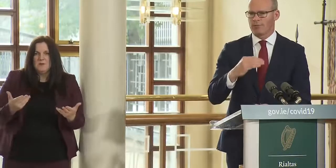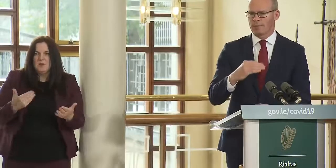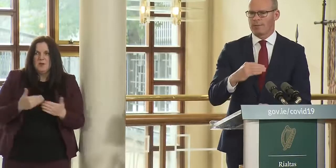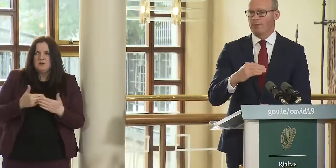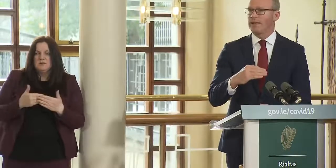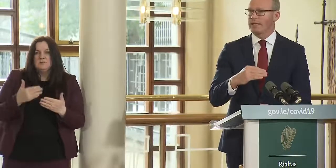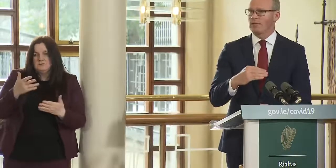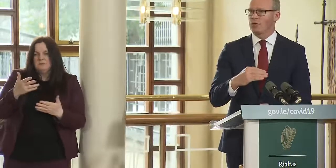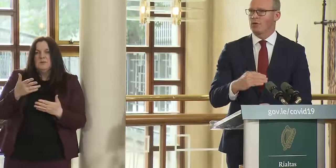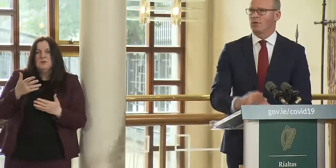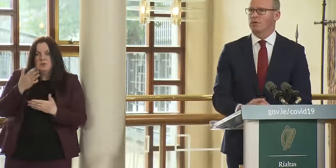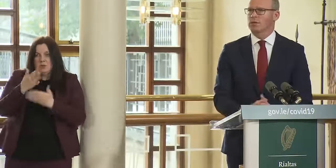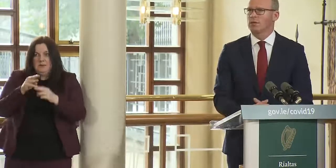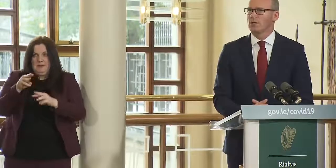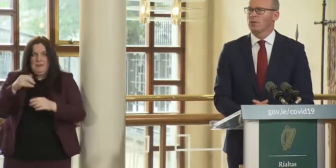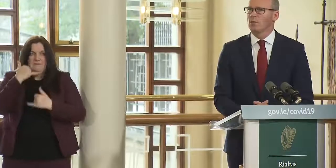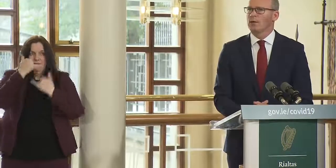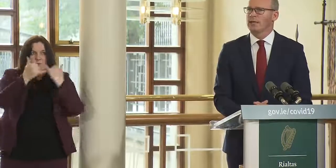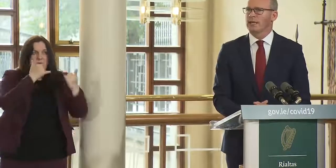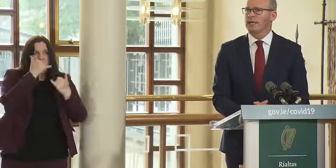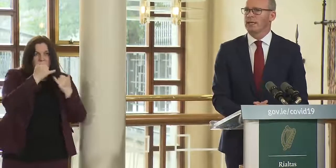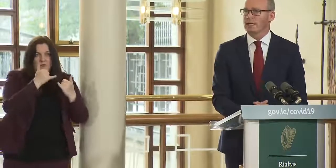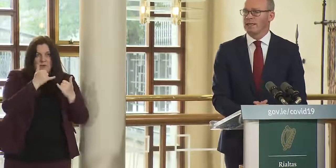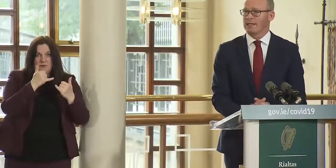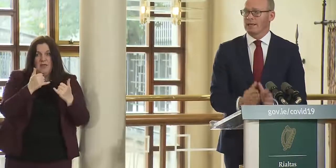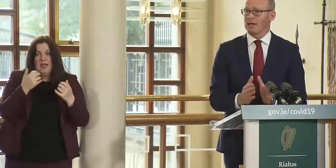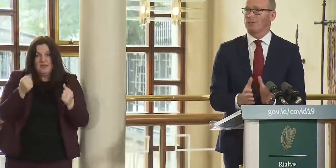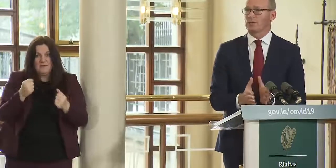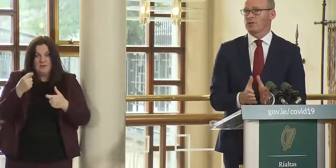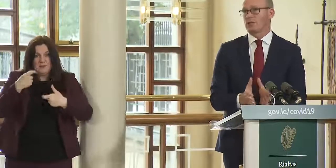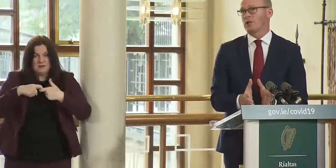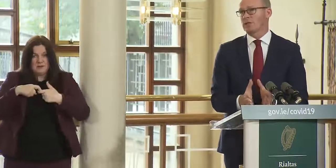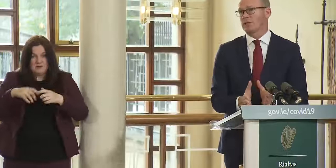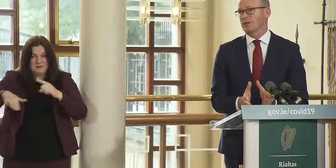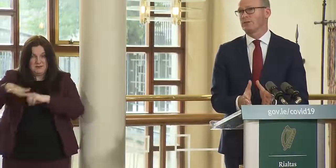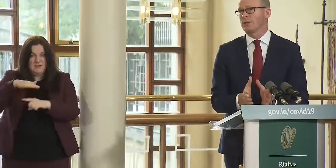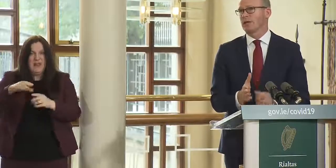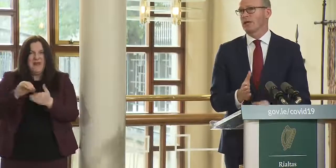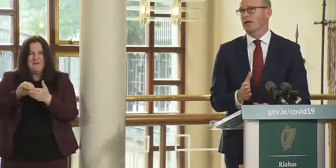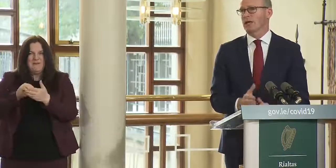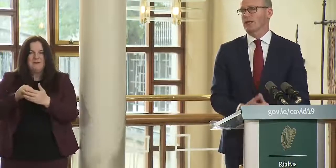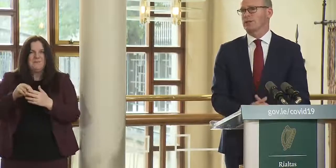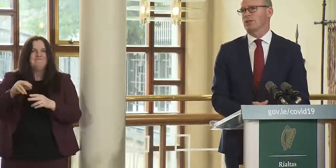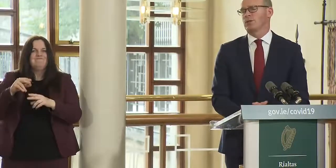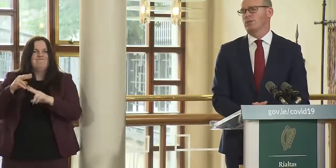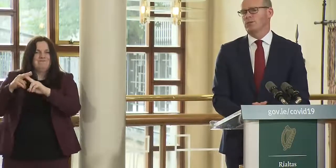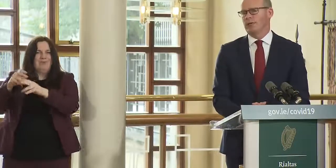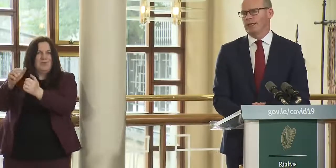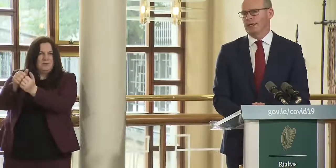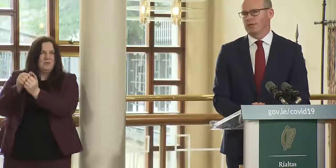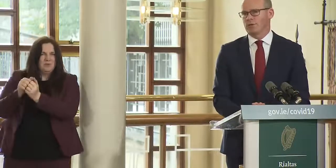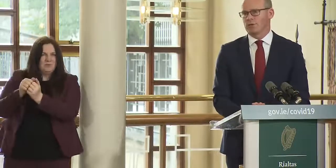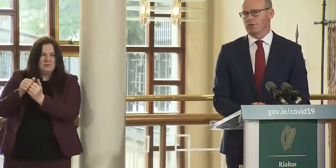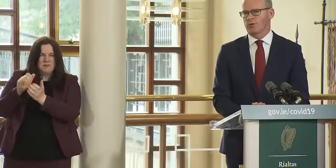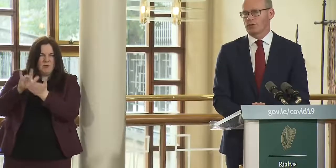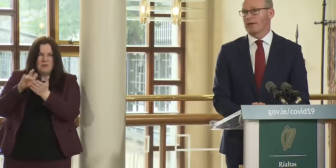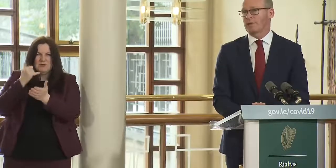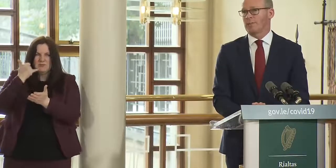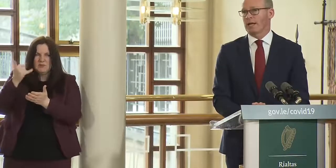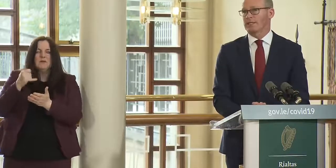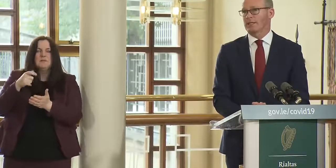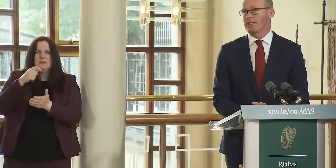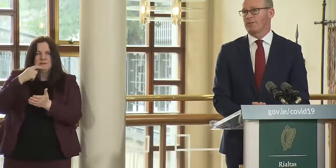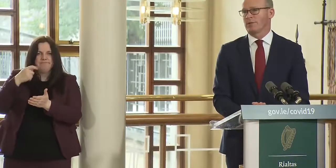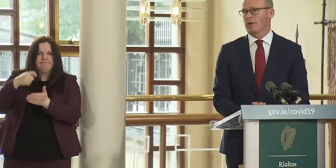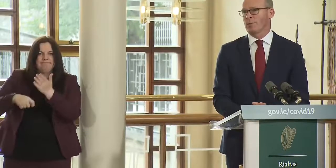number of people making phone calls with a an outsourced call center uh to uh to ensure that